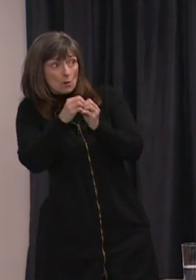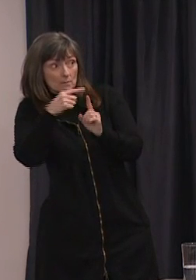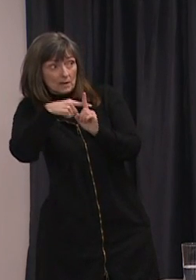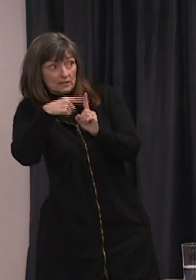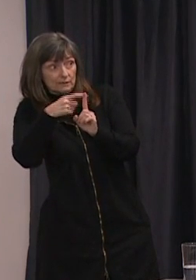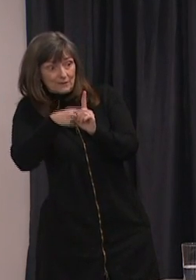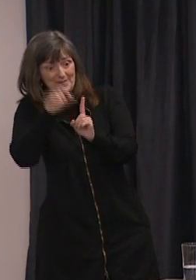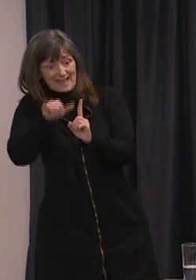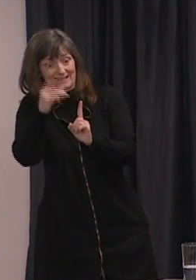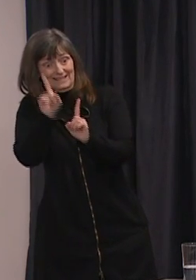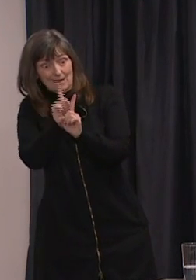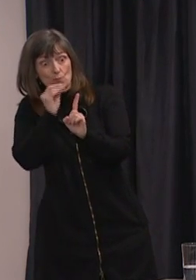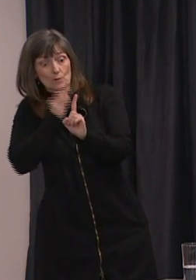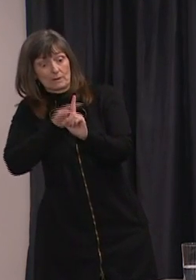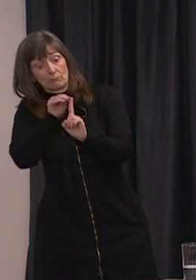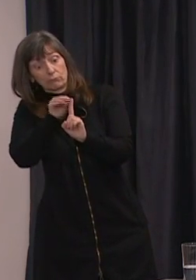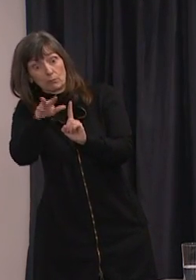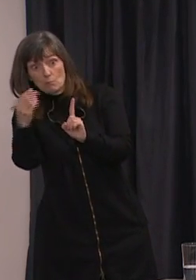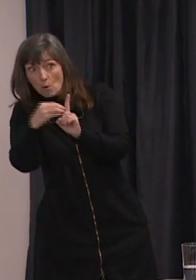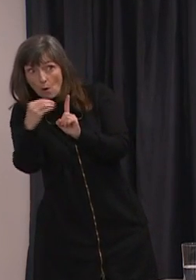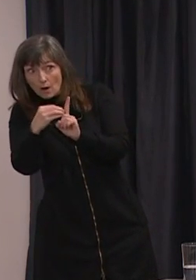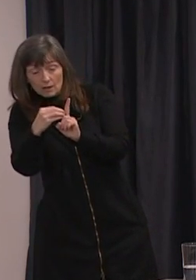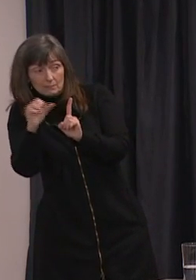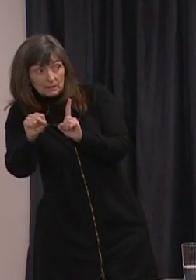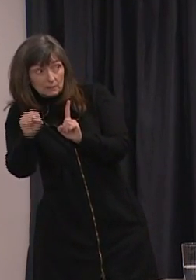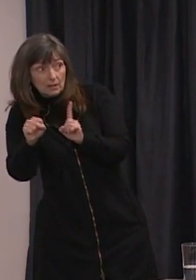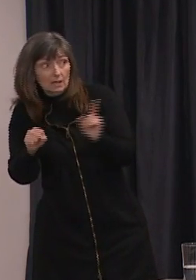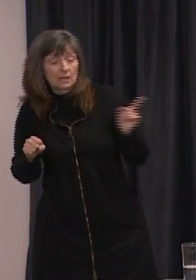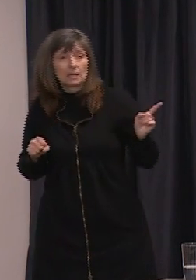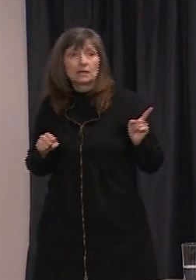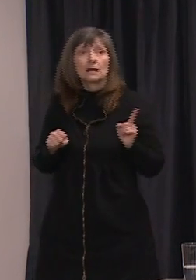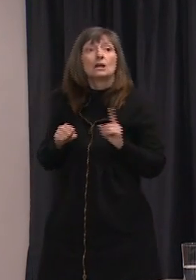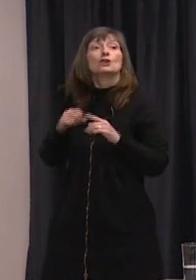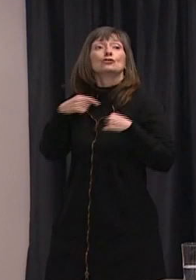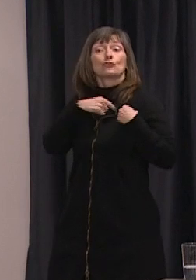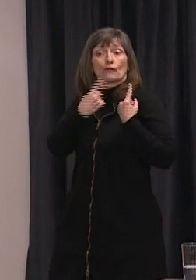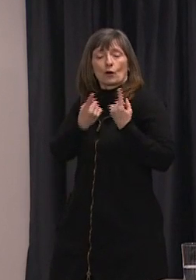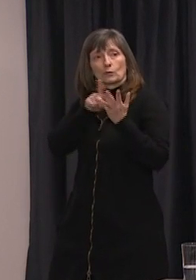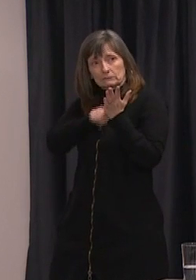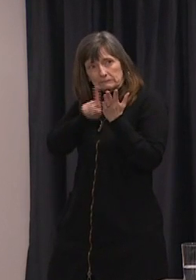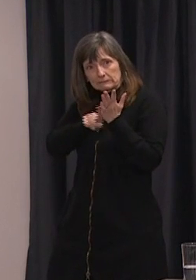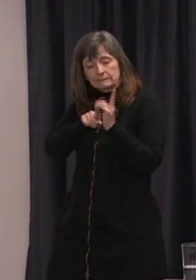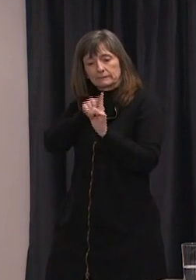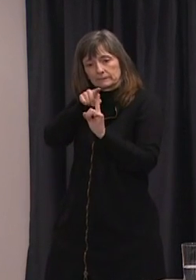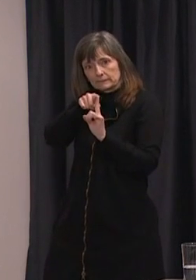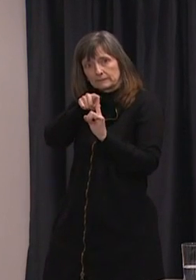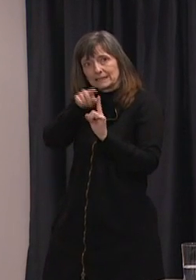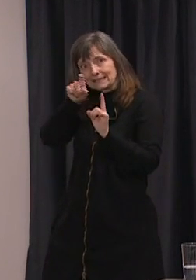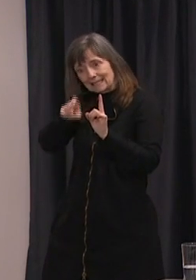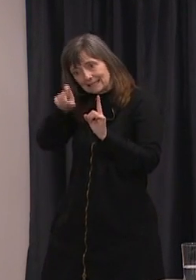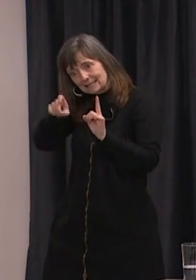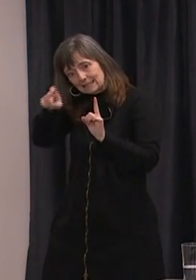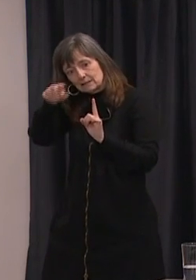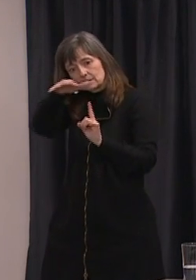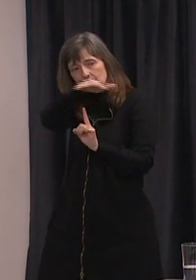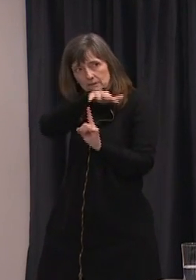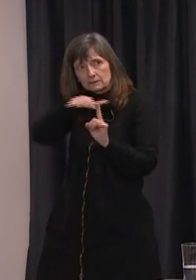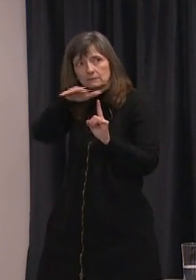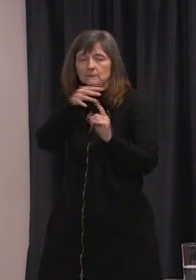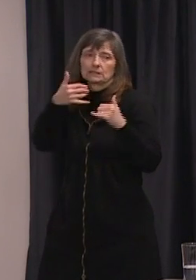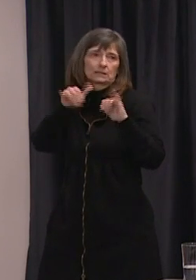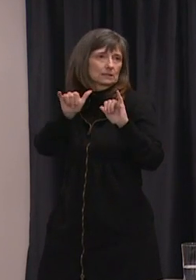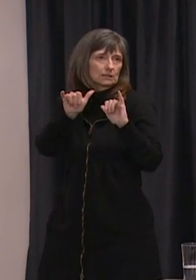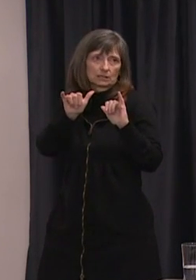positive cases from her travel? So contact tracing has started in that case and it is still ongoing as we